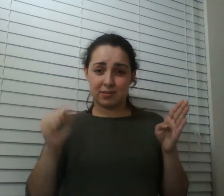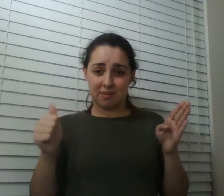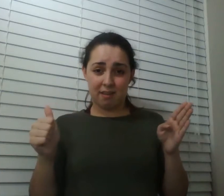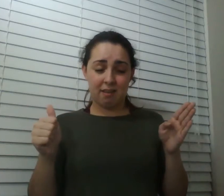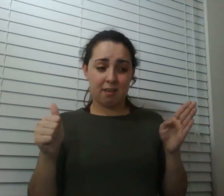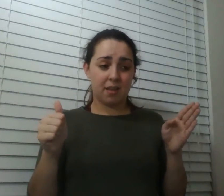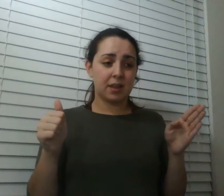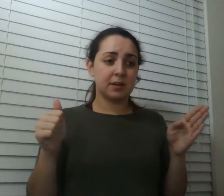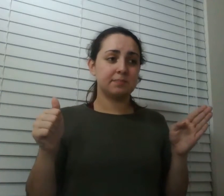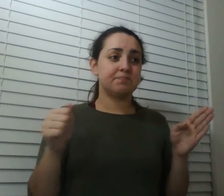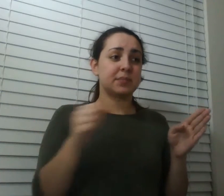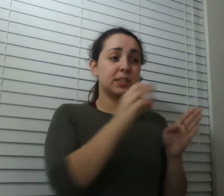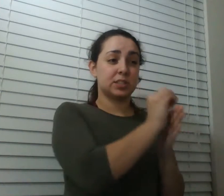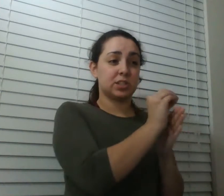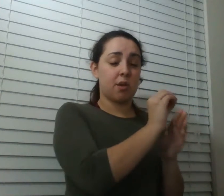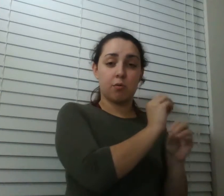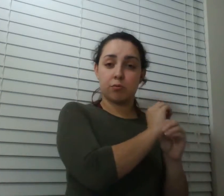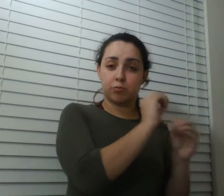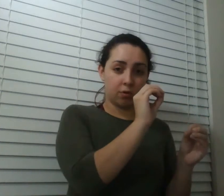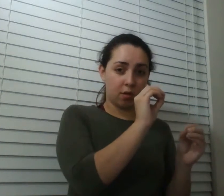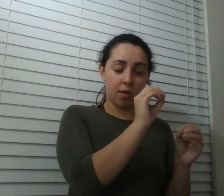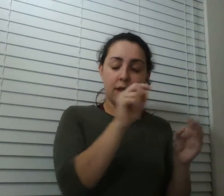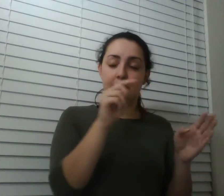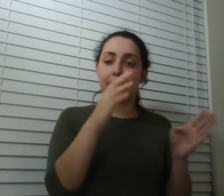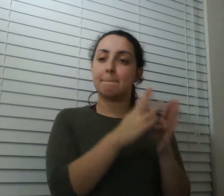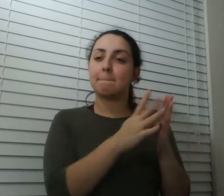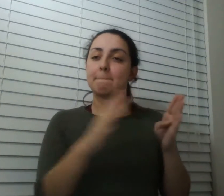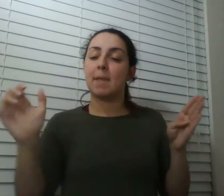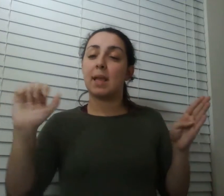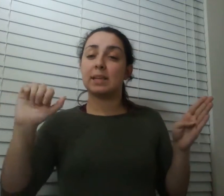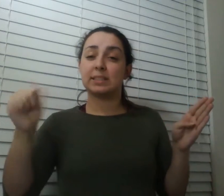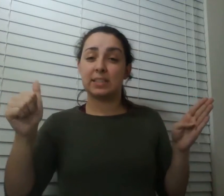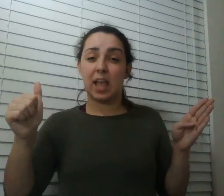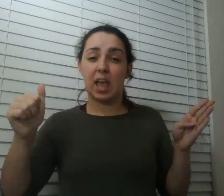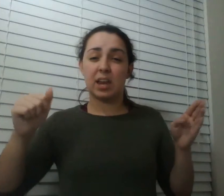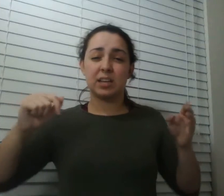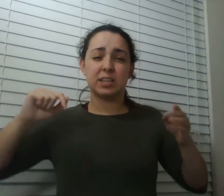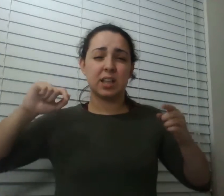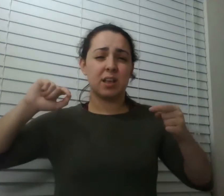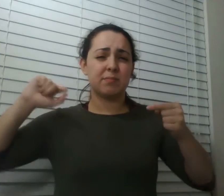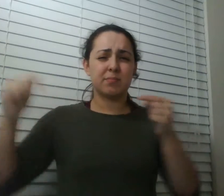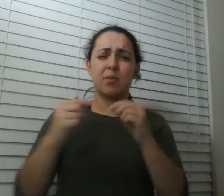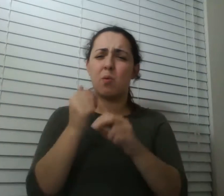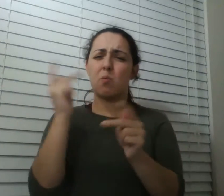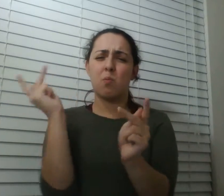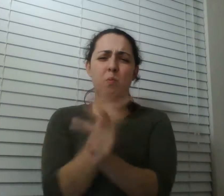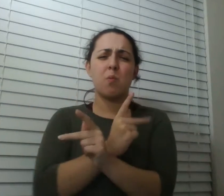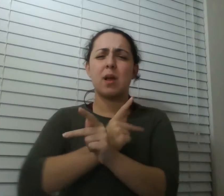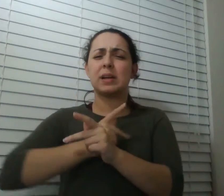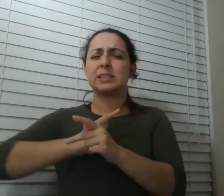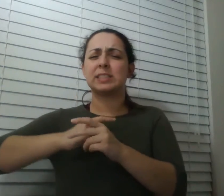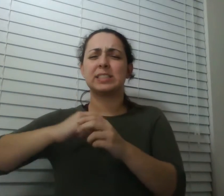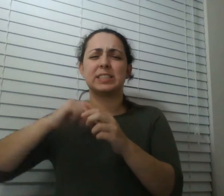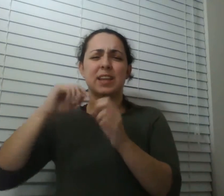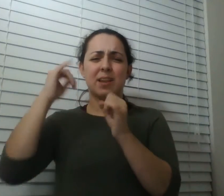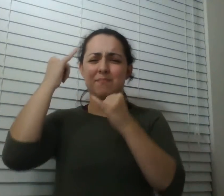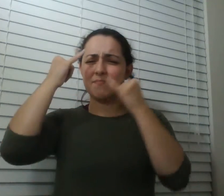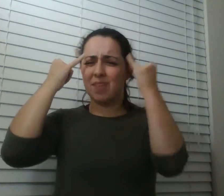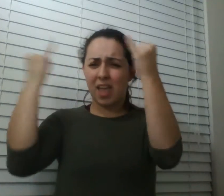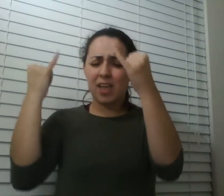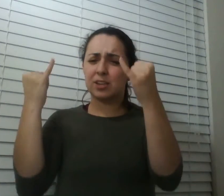and the doctor says to her okay what number is your pain eula starts to think about it the worst pain imaginable is kind of vague